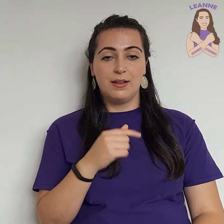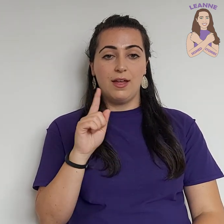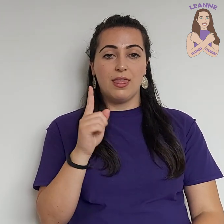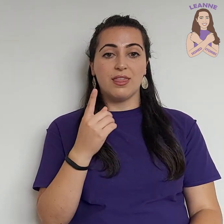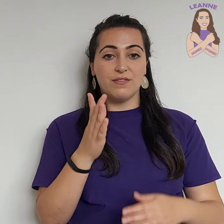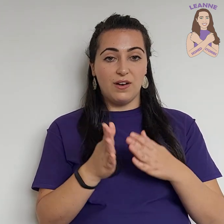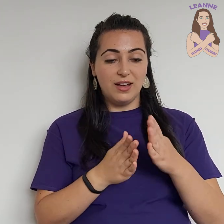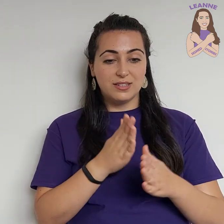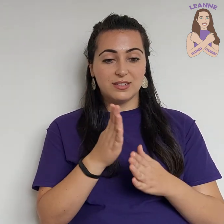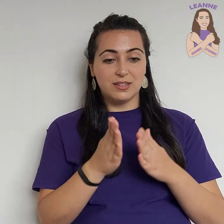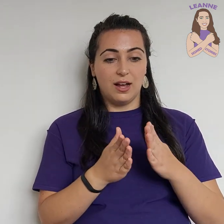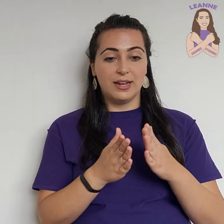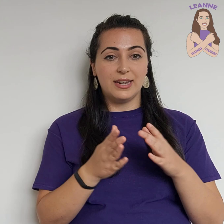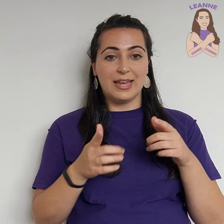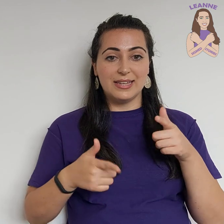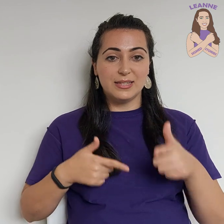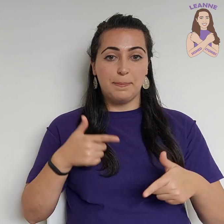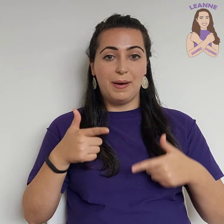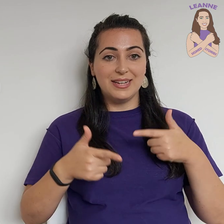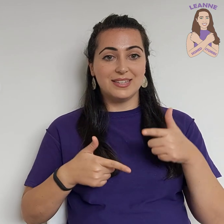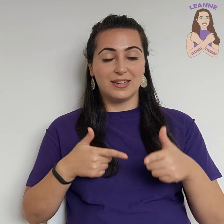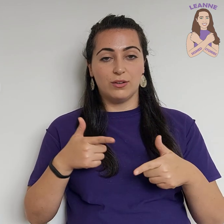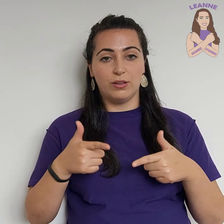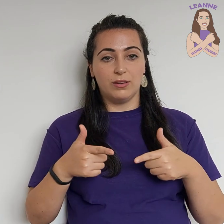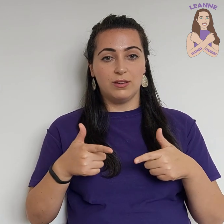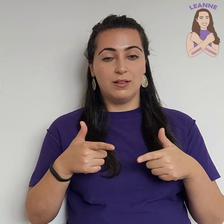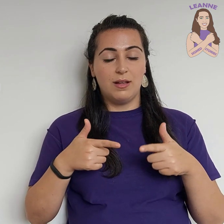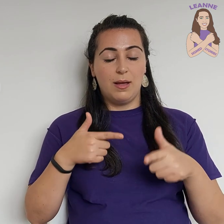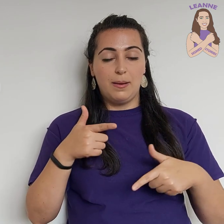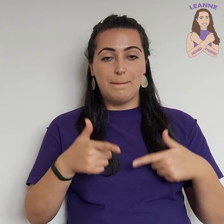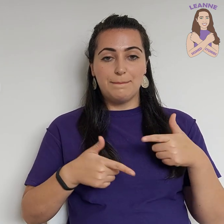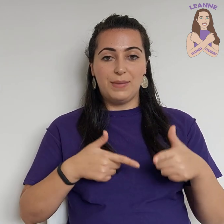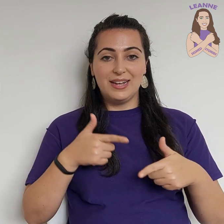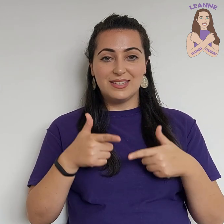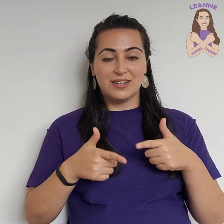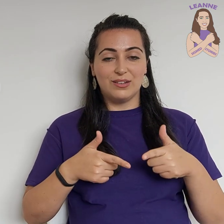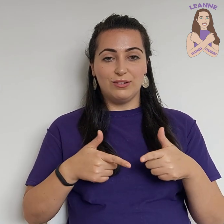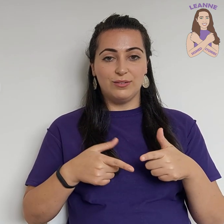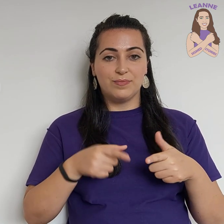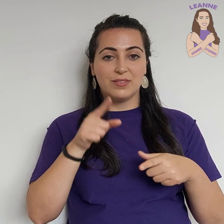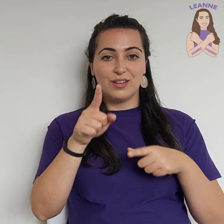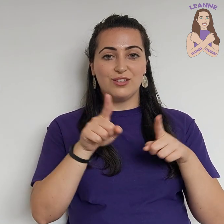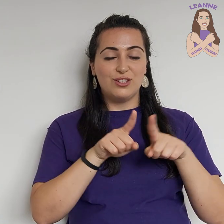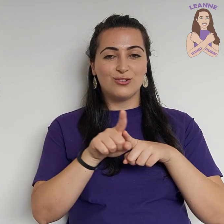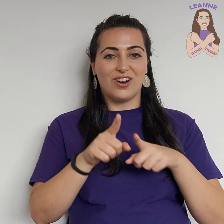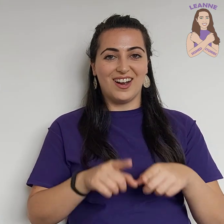The first sign is bicycle. Bicycle. You try.